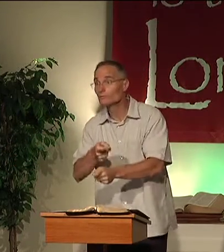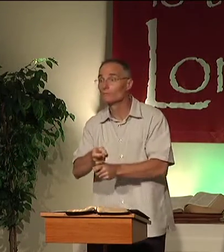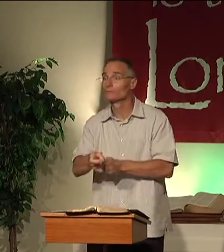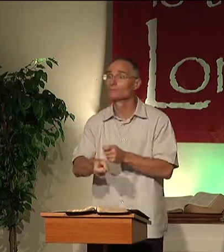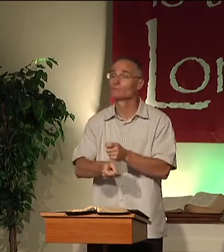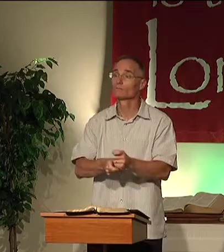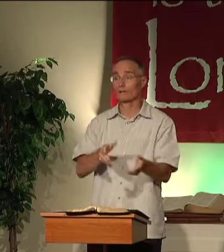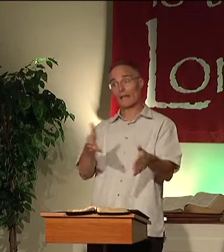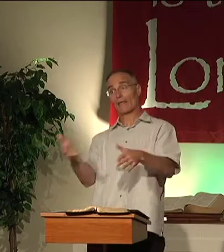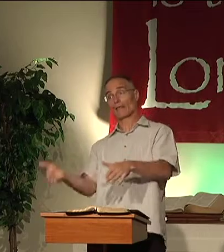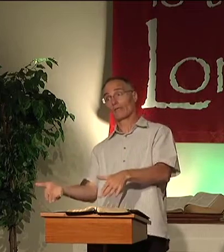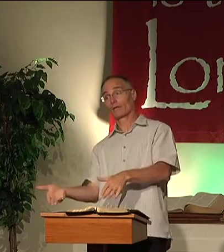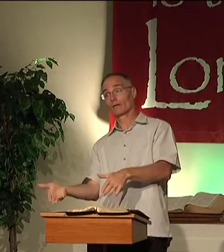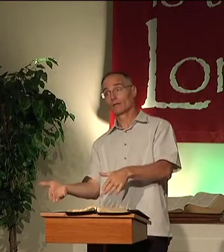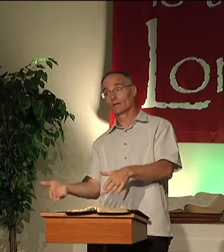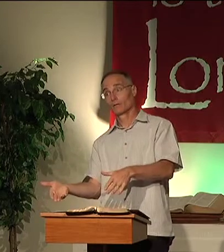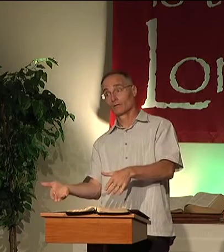Persecution. Persecution. Death.